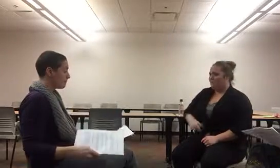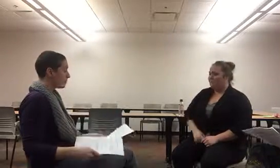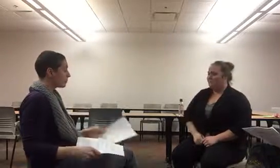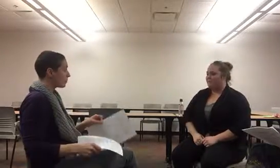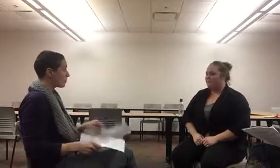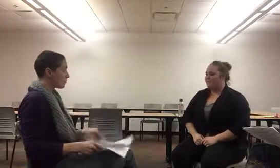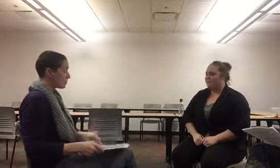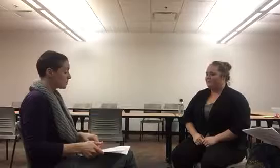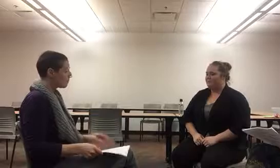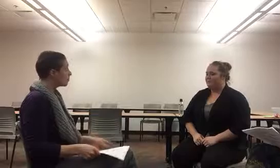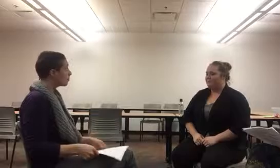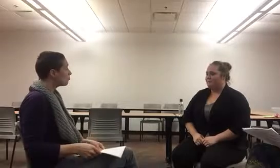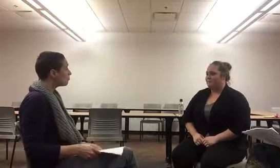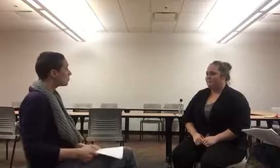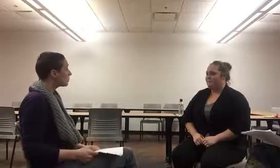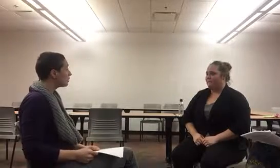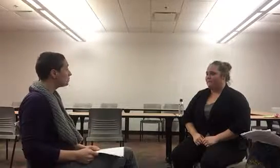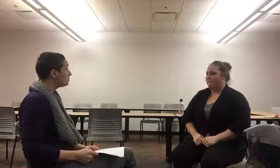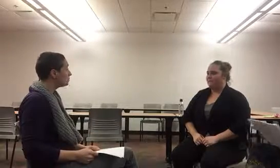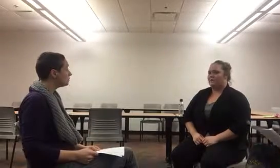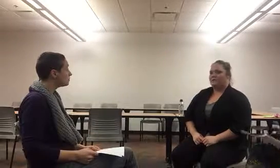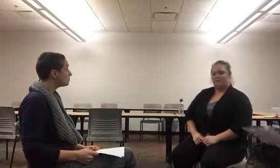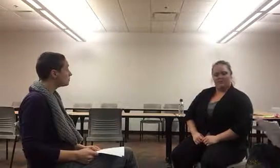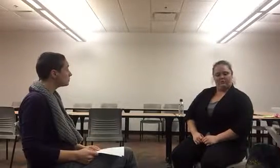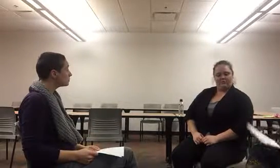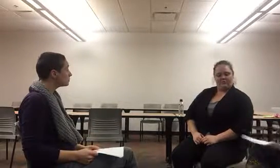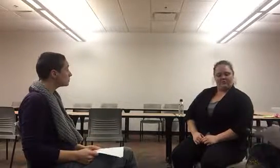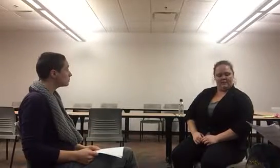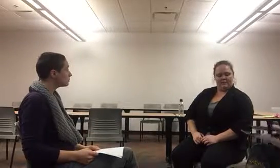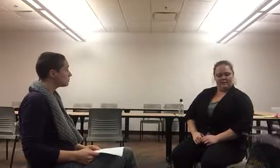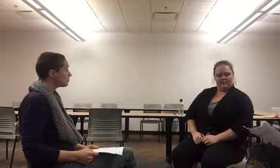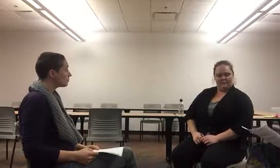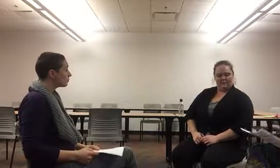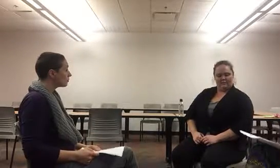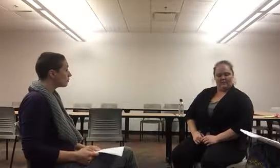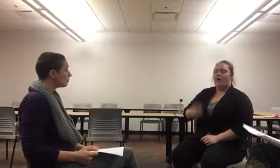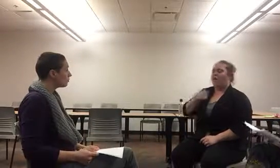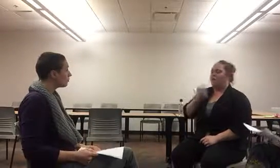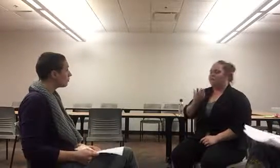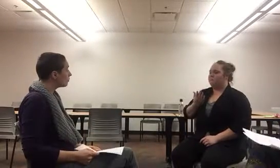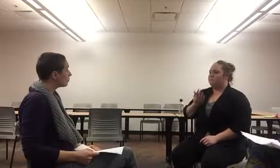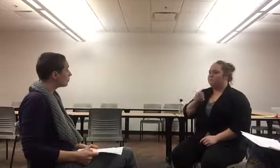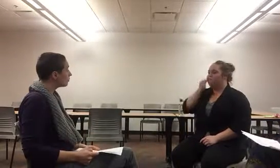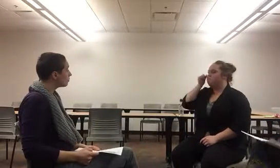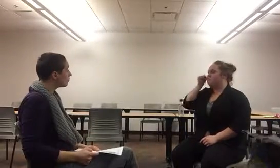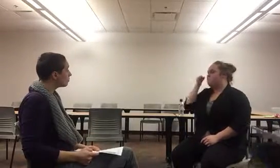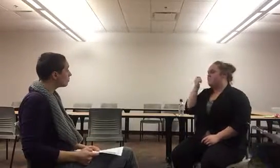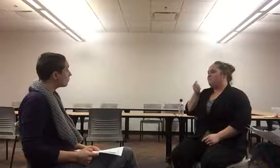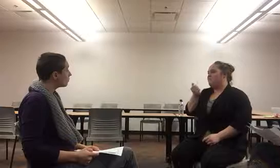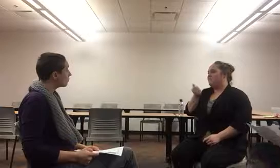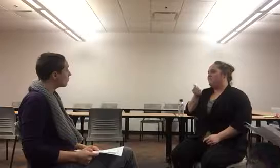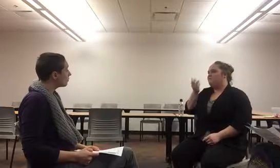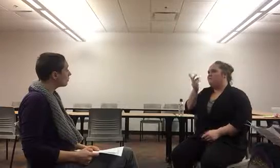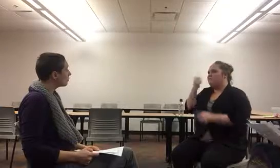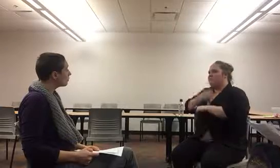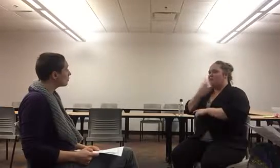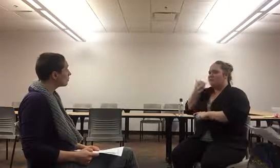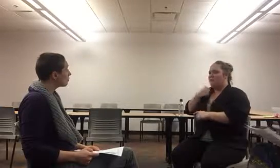read one of their blogs the other day. You were dressed... I just read one of their blogs the other day. It was